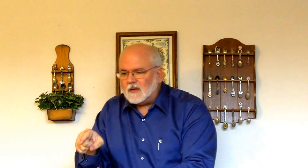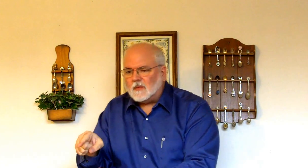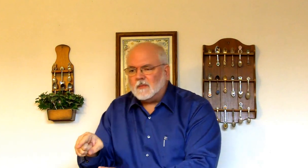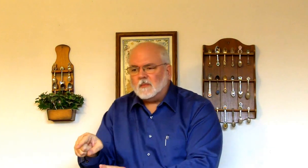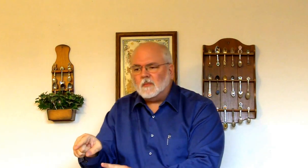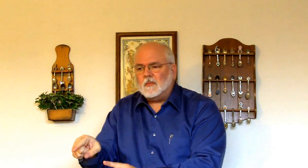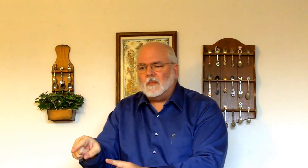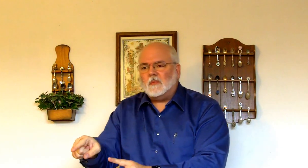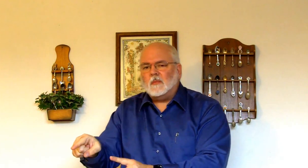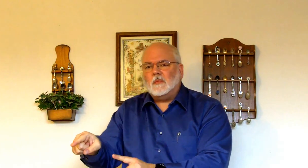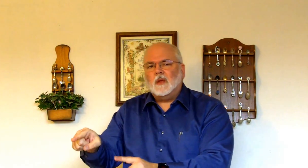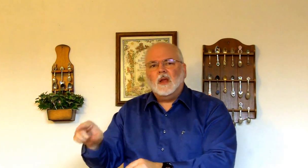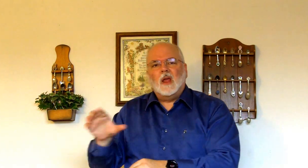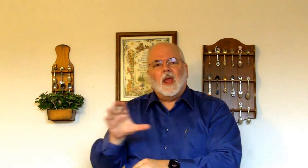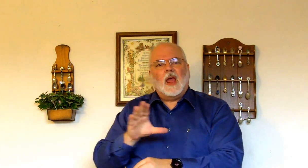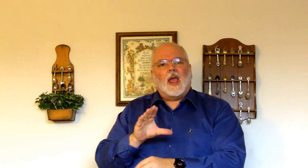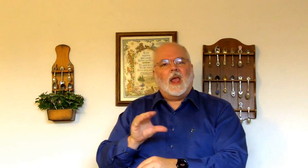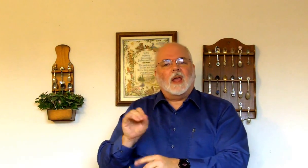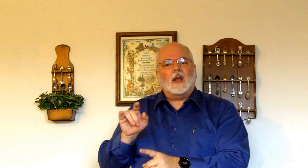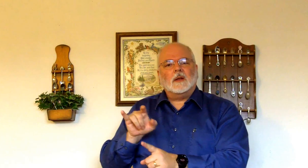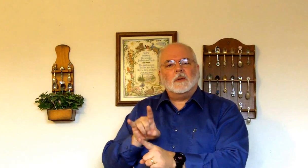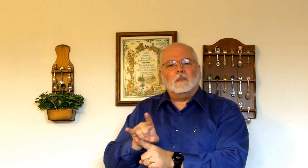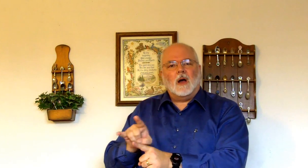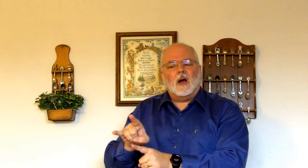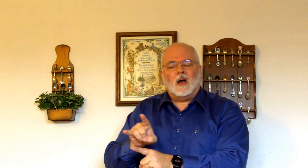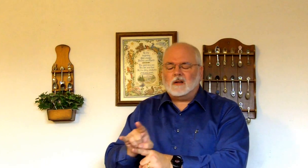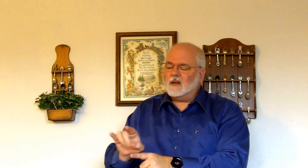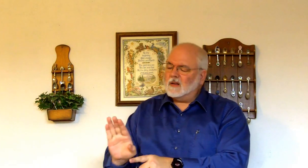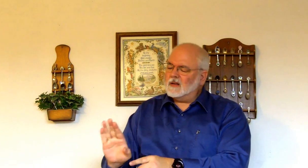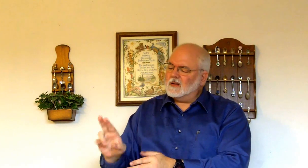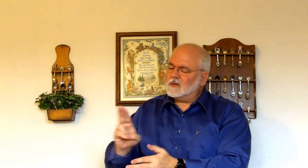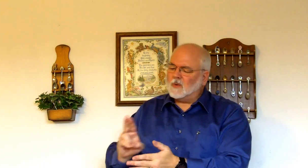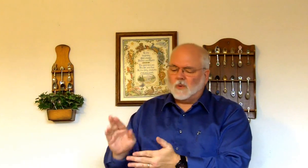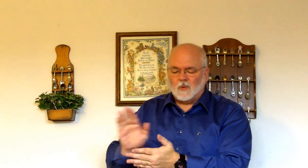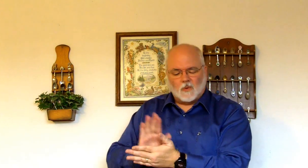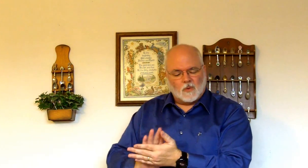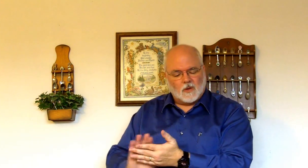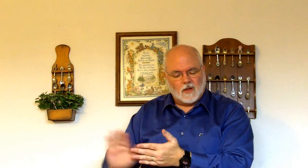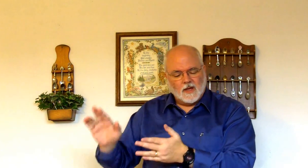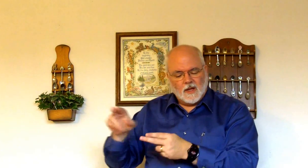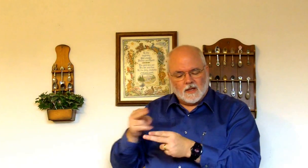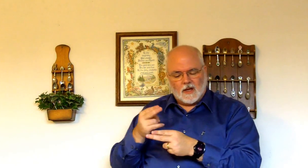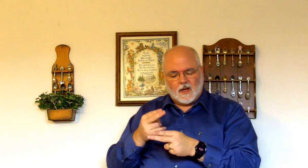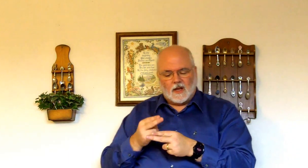they they mocked his old name